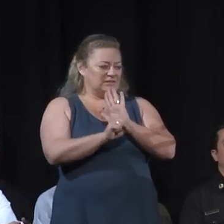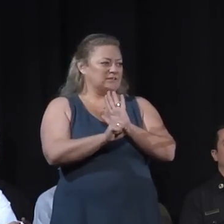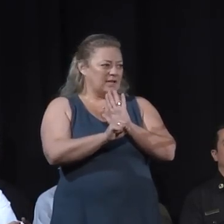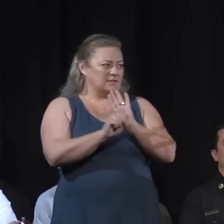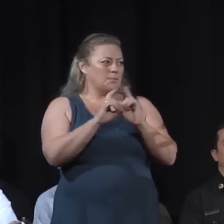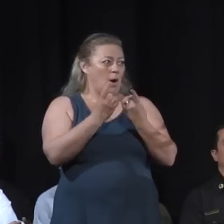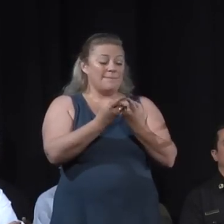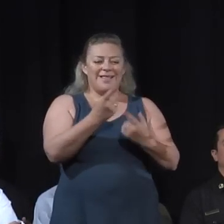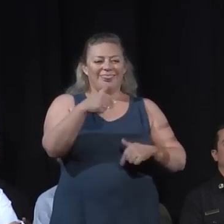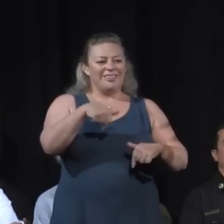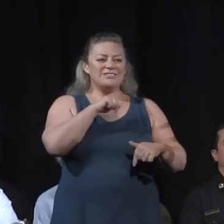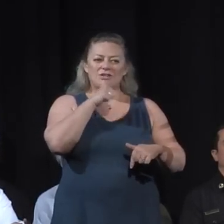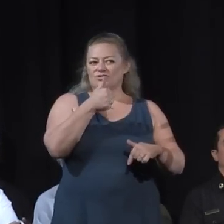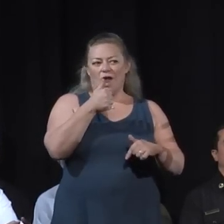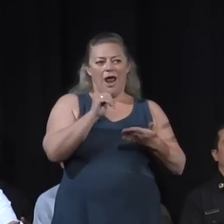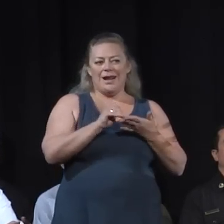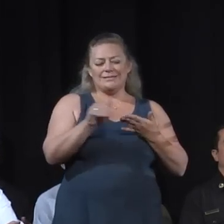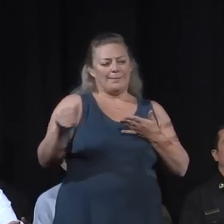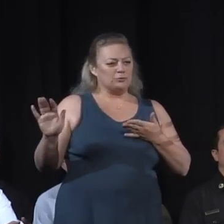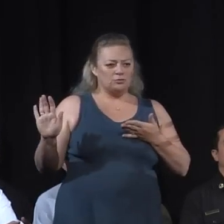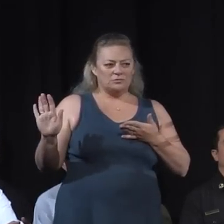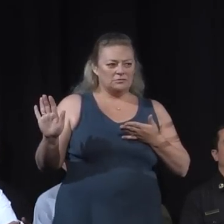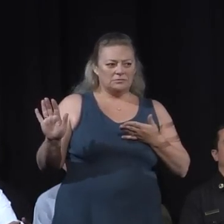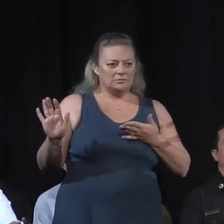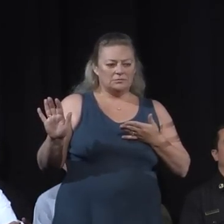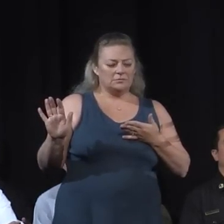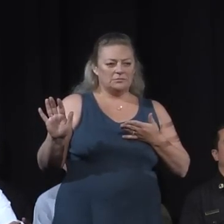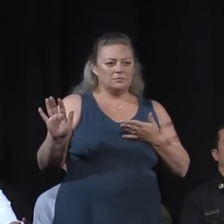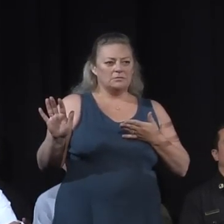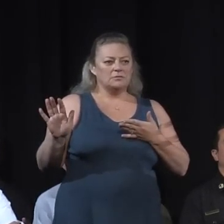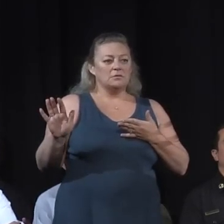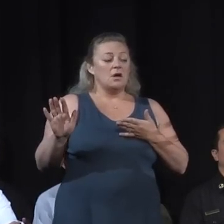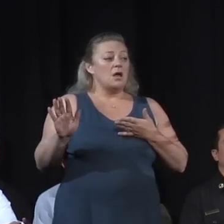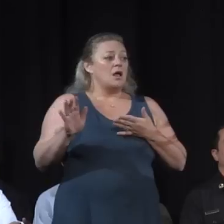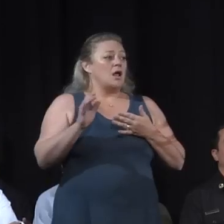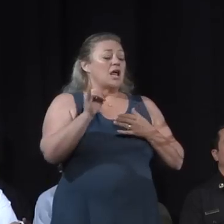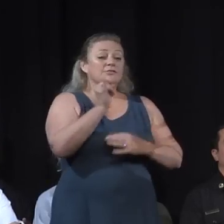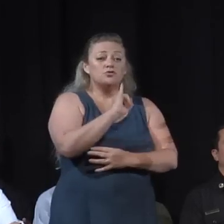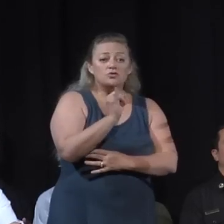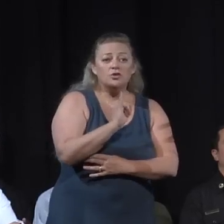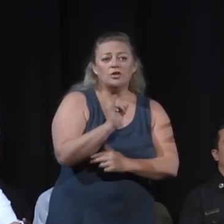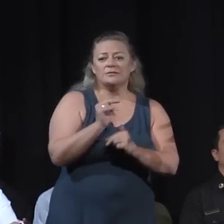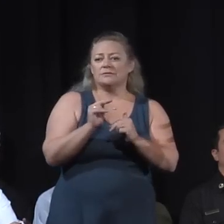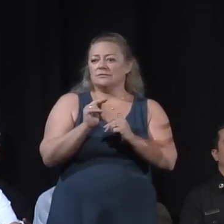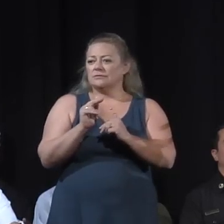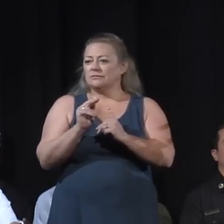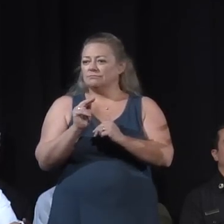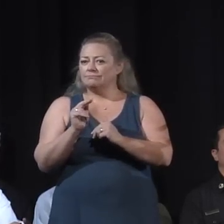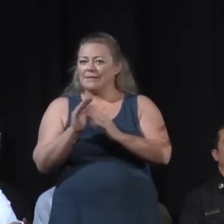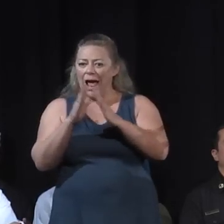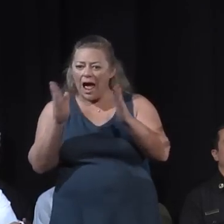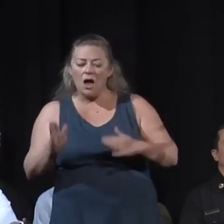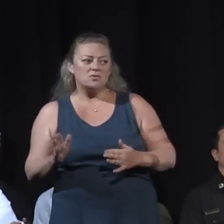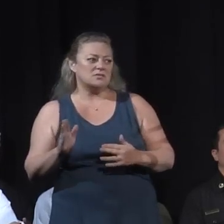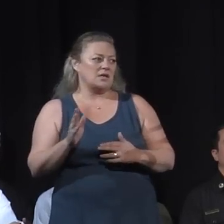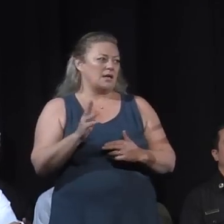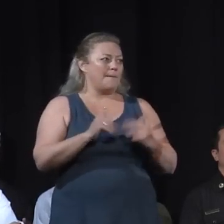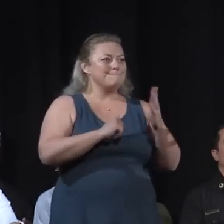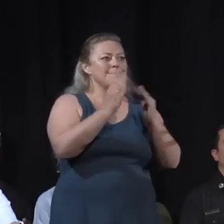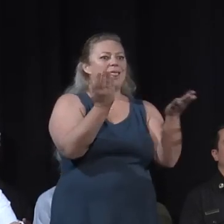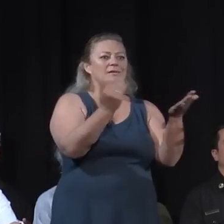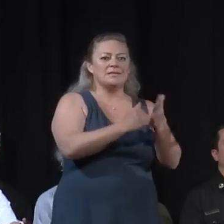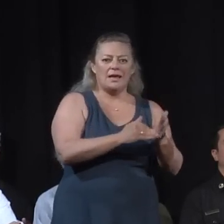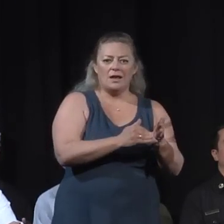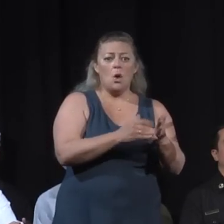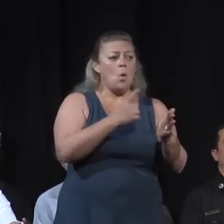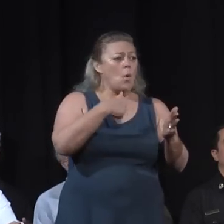We know that you have questions related to insurance, housing, rebuilding, all of those things are things that we do on a regular basis and